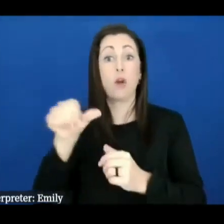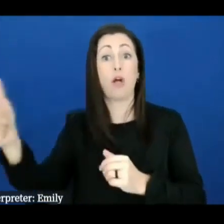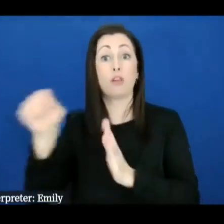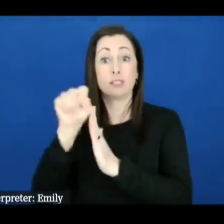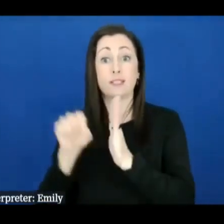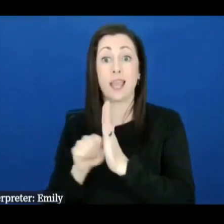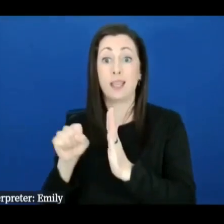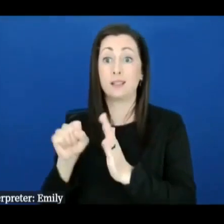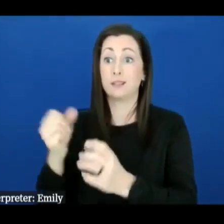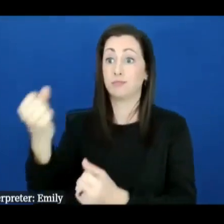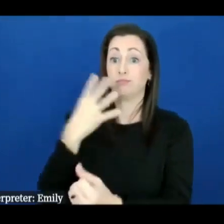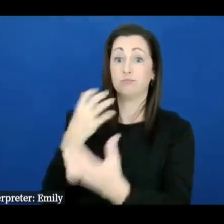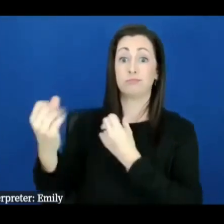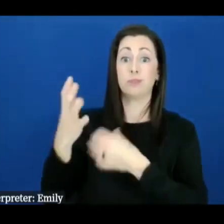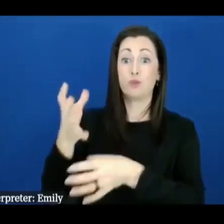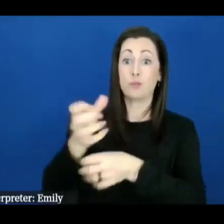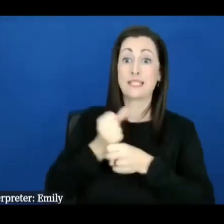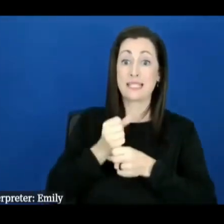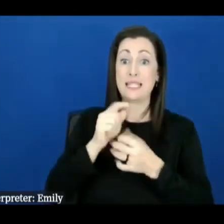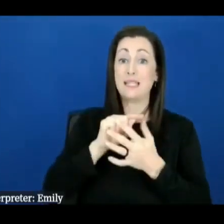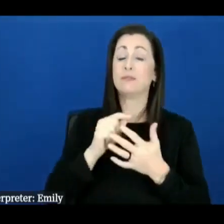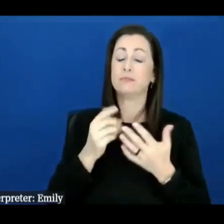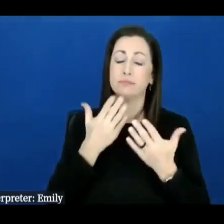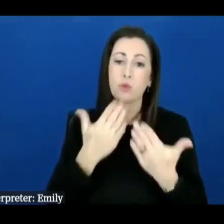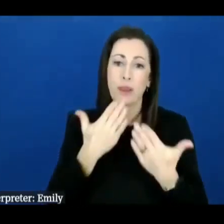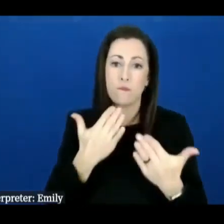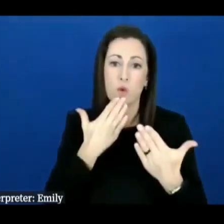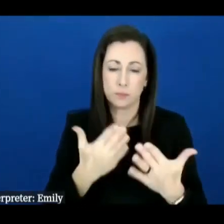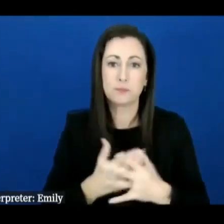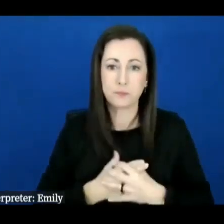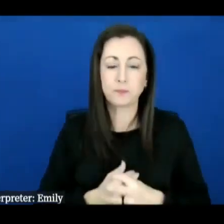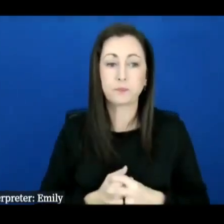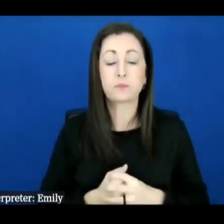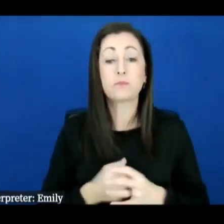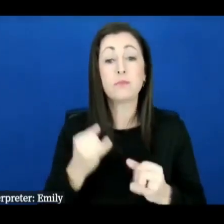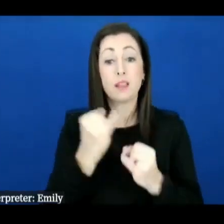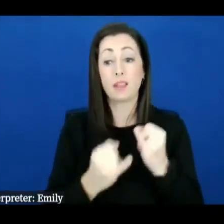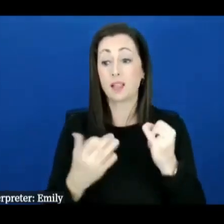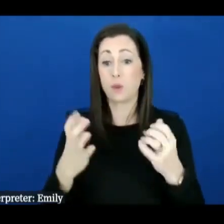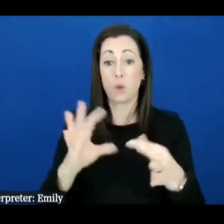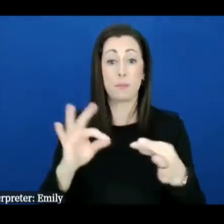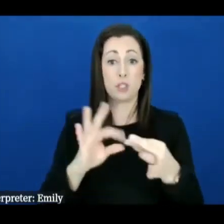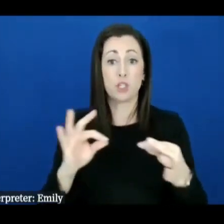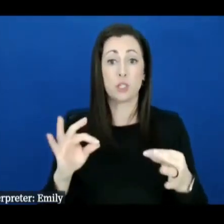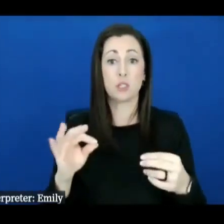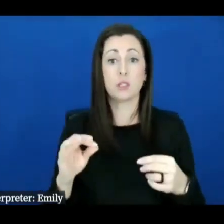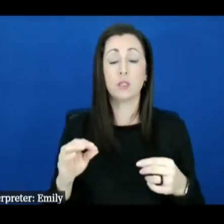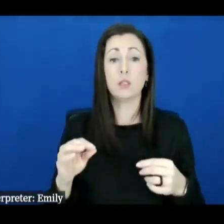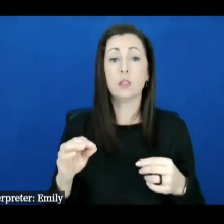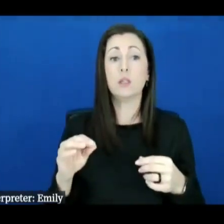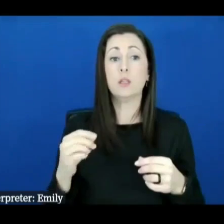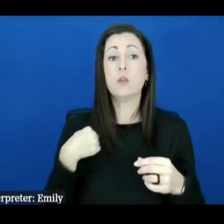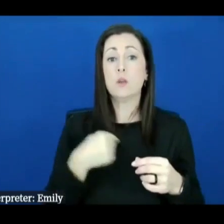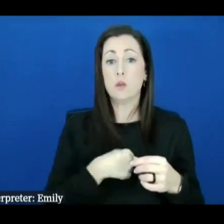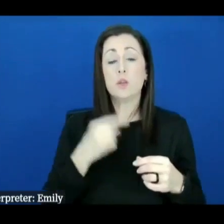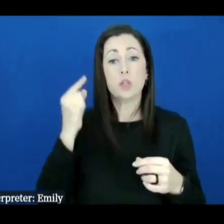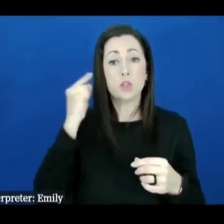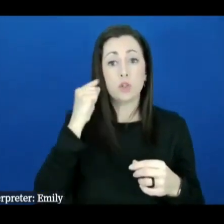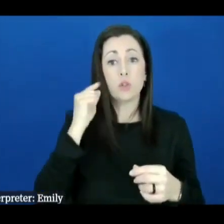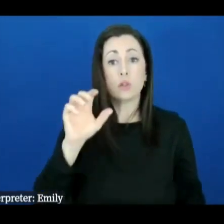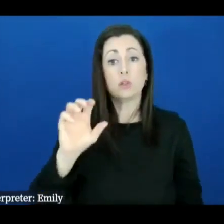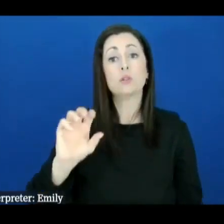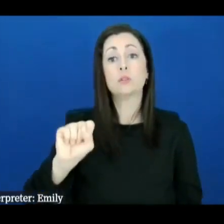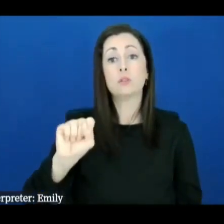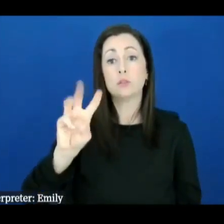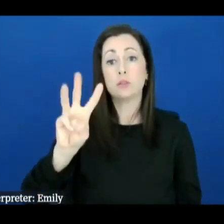grateful the last thing i want to mention um there there has been word that swananoa um has